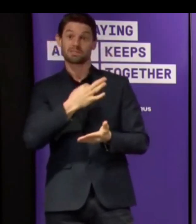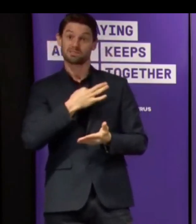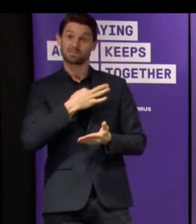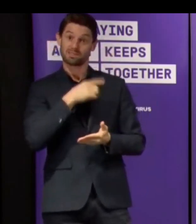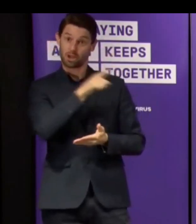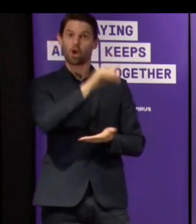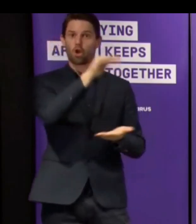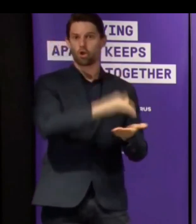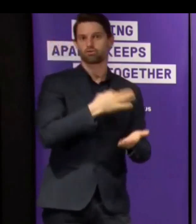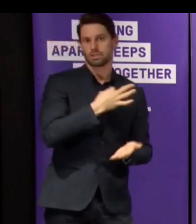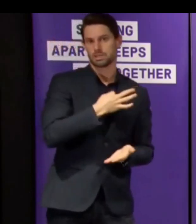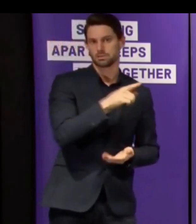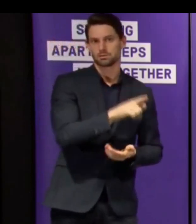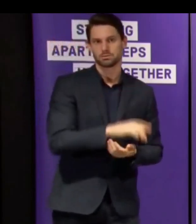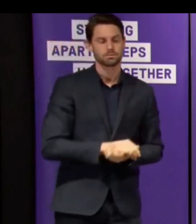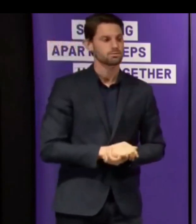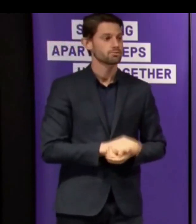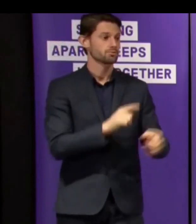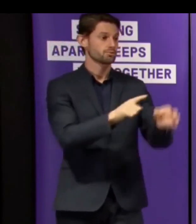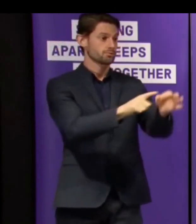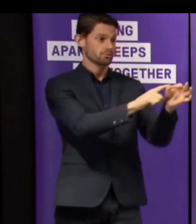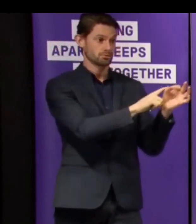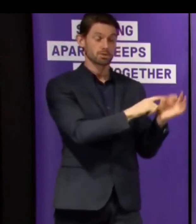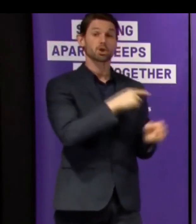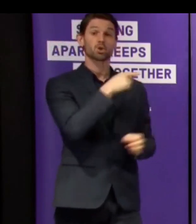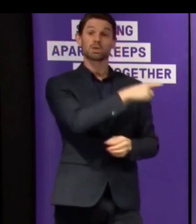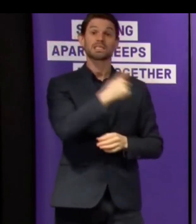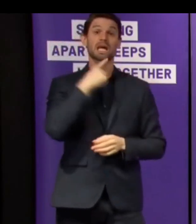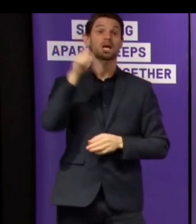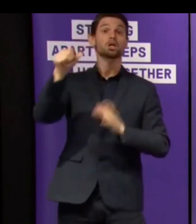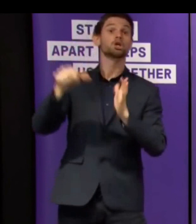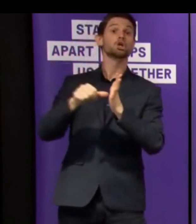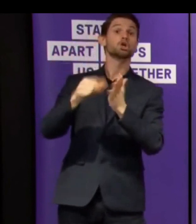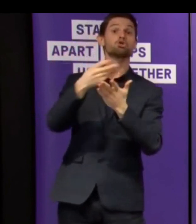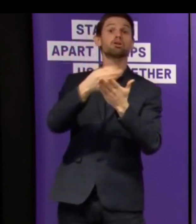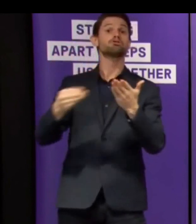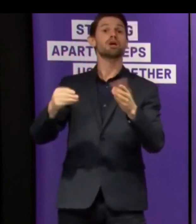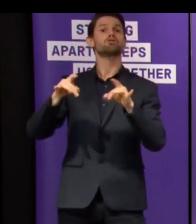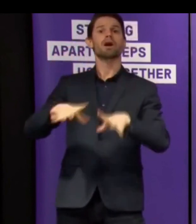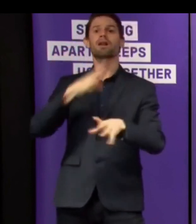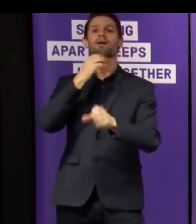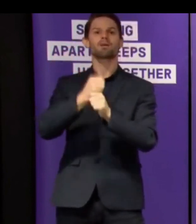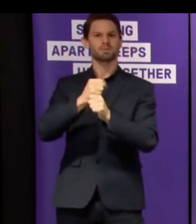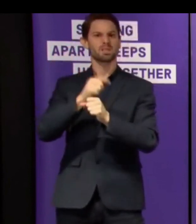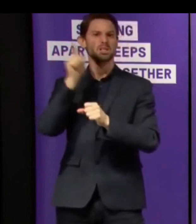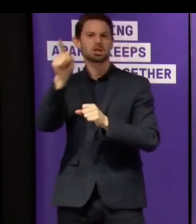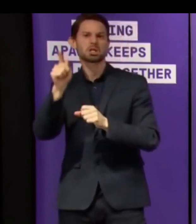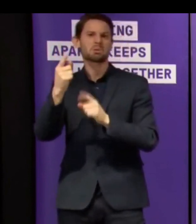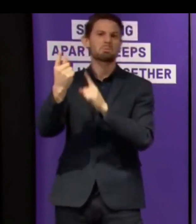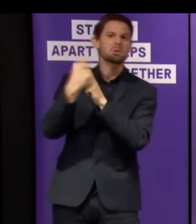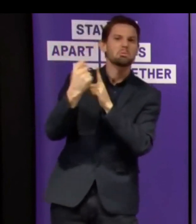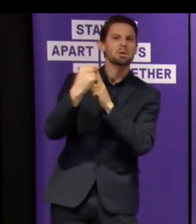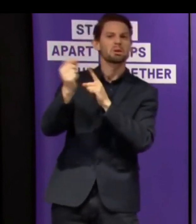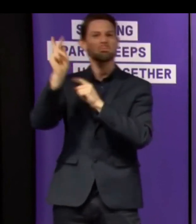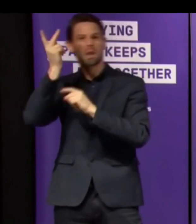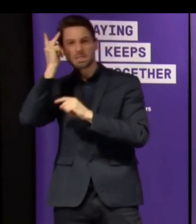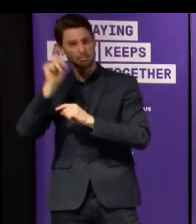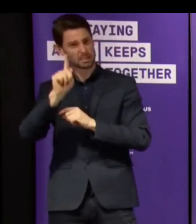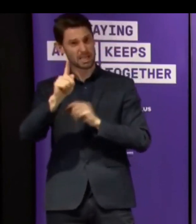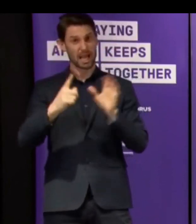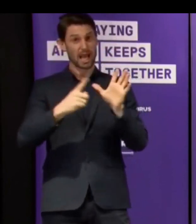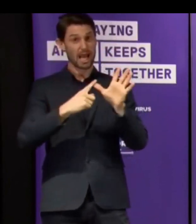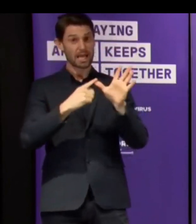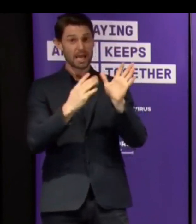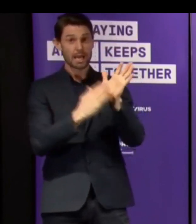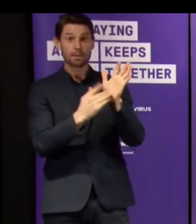Premier, I know you said that the Treasurer was playing politics, but what about the AMA, the Australian Hotels Association and